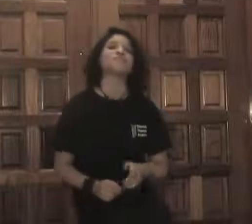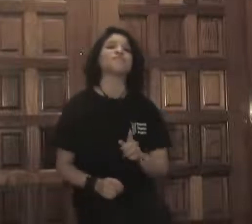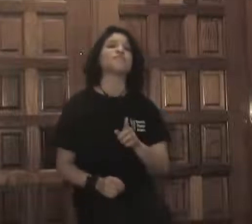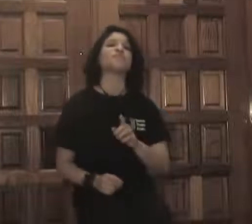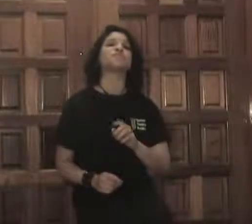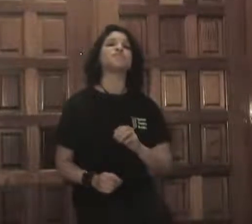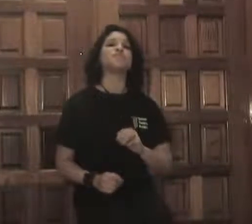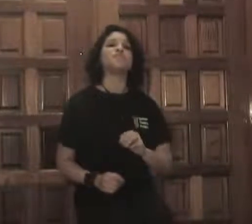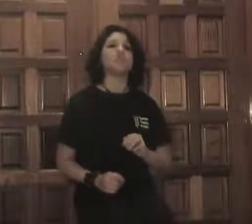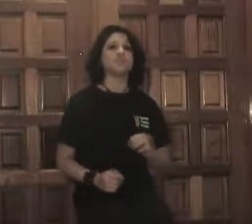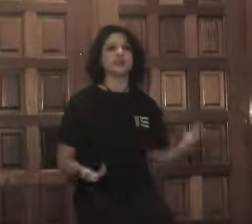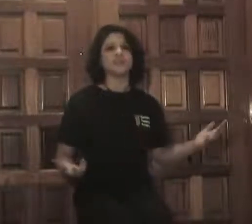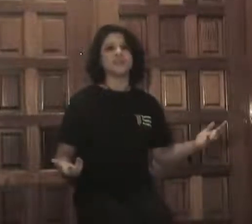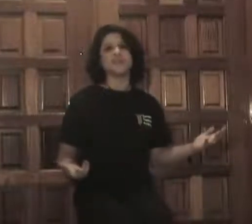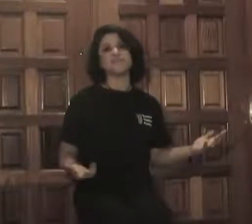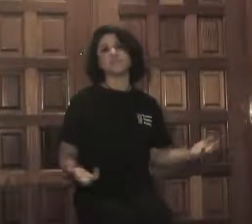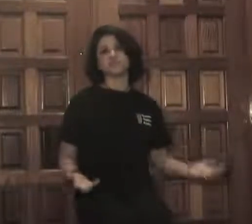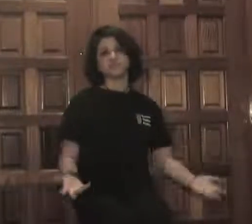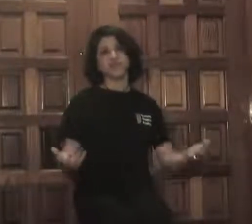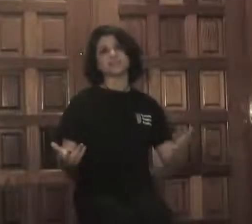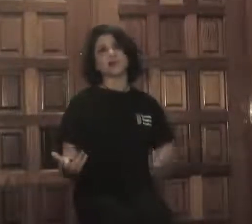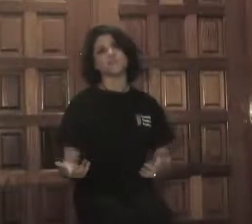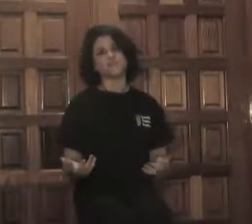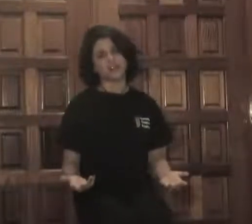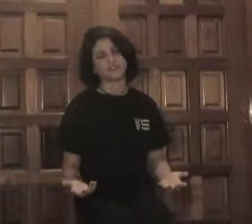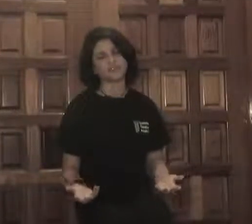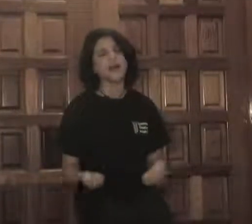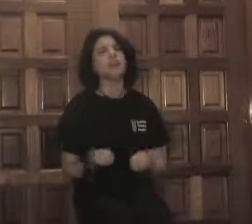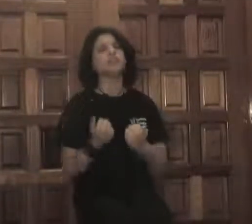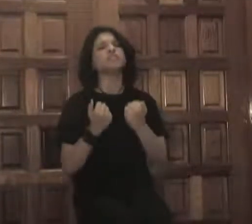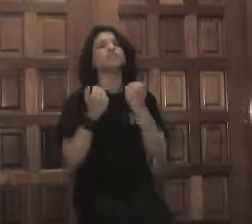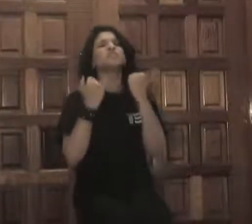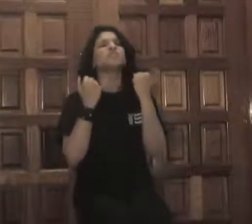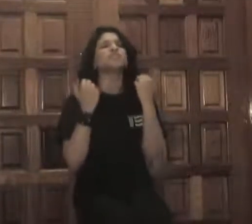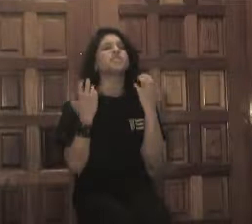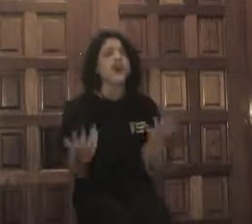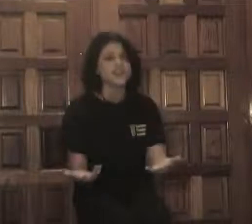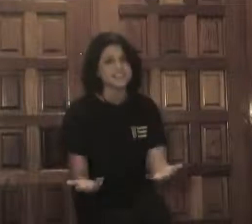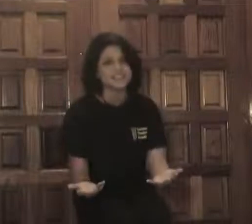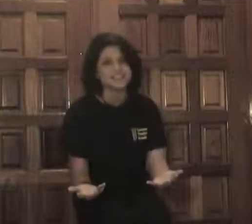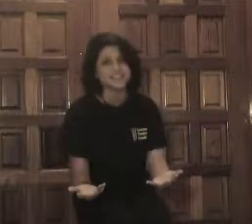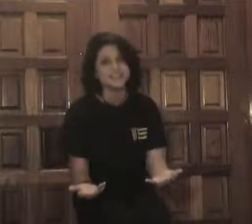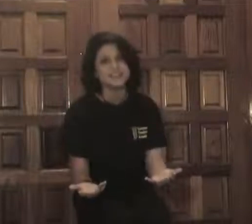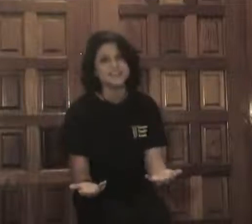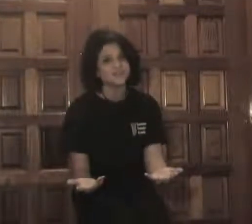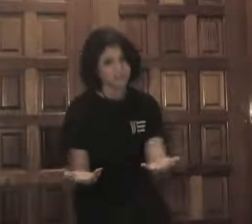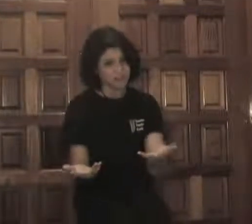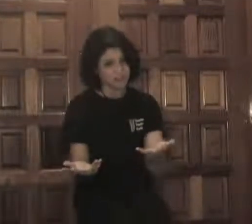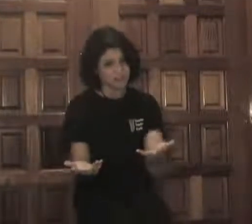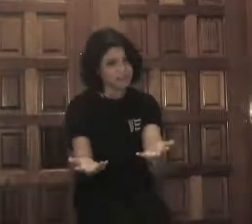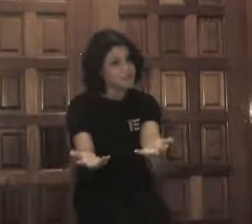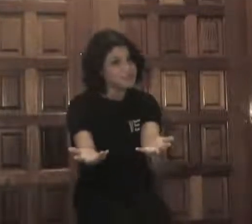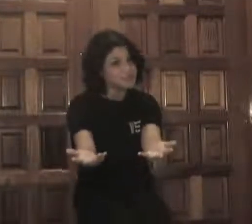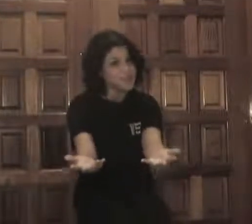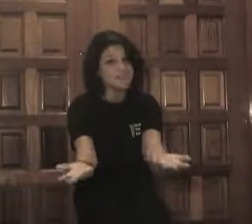canned or pickled kind. So the first thing you do when you get up in the evening is you trap down breakfast. My goodness, you're exhausted.